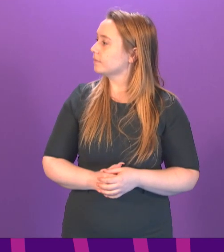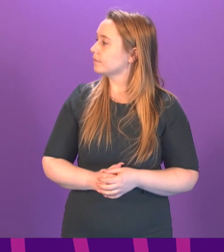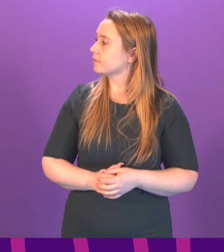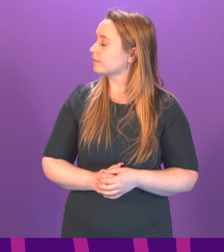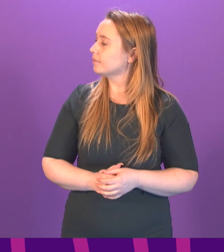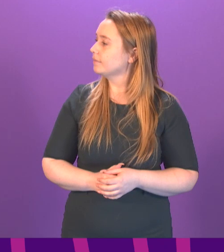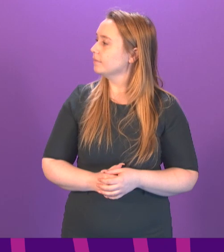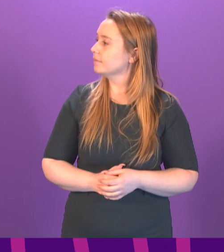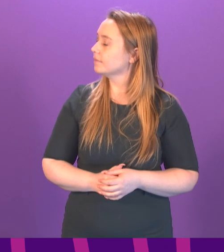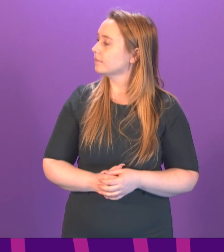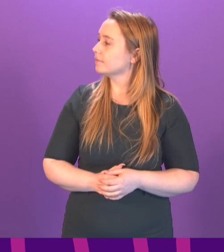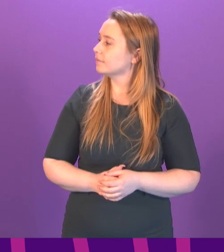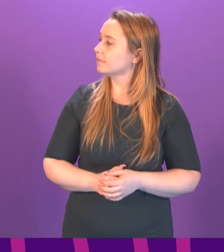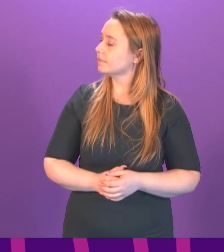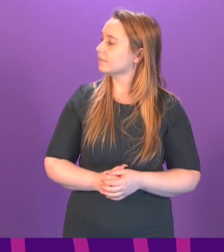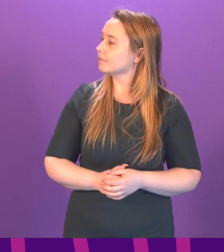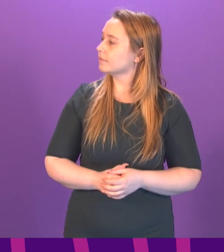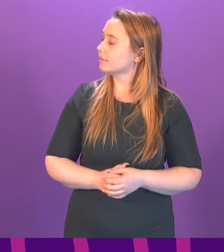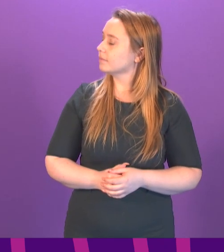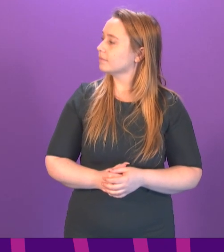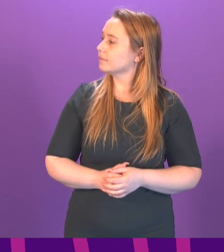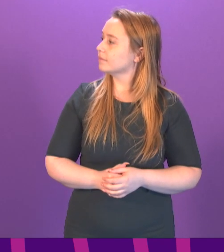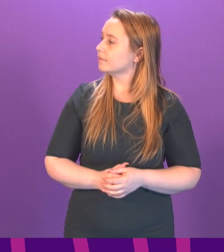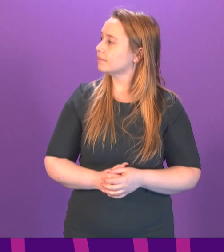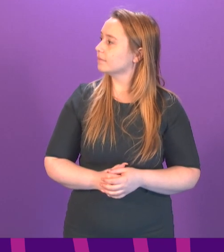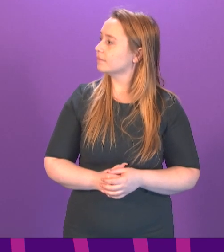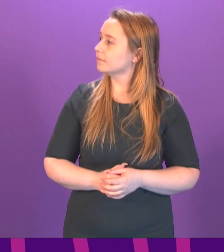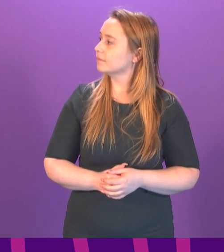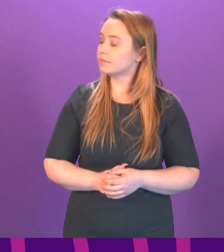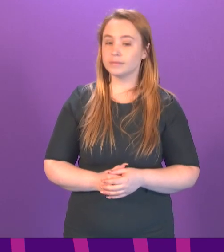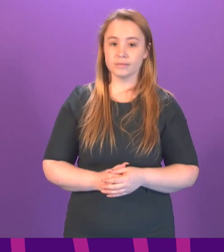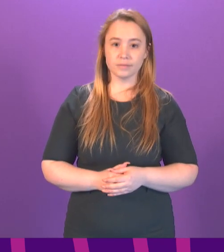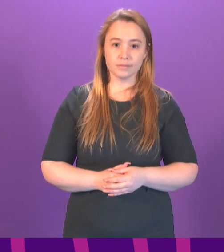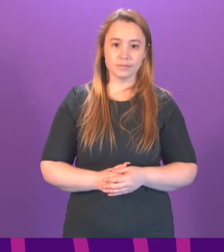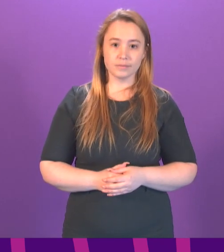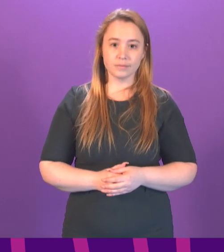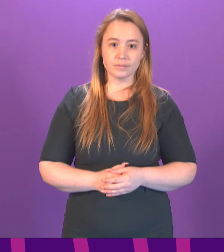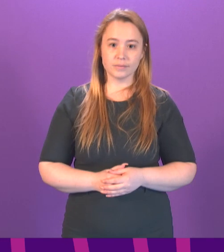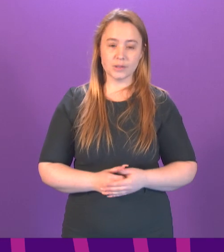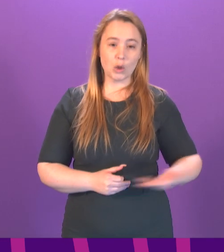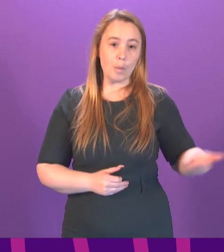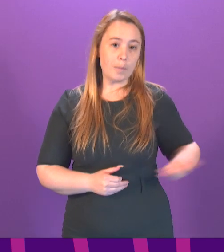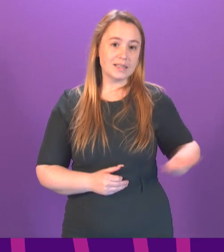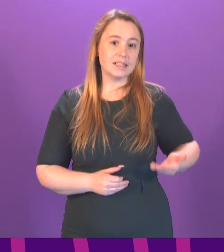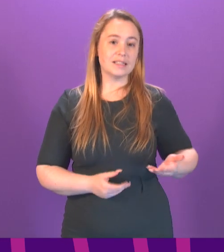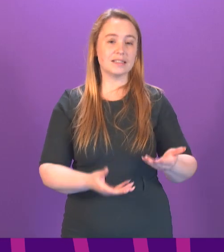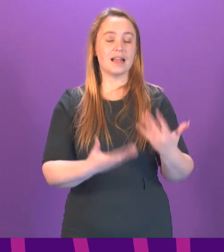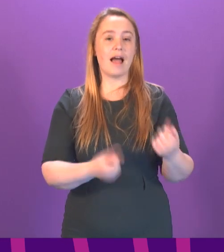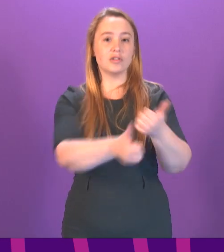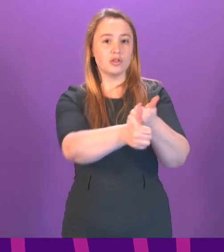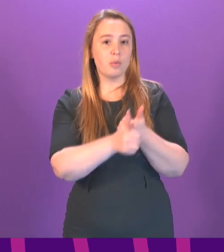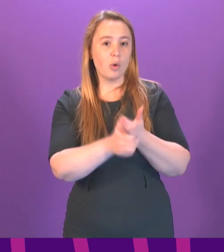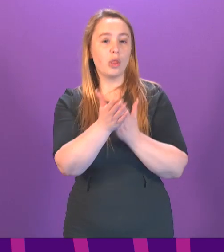The First Minister is aware that businesses have received support based on rateable value. Maritime